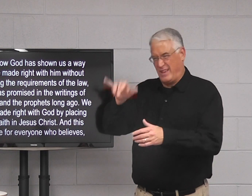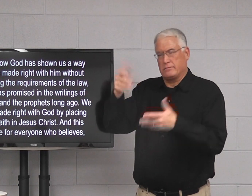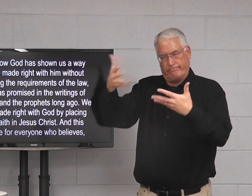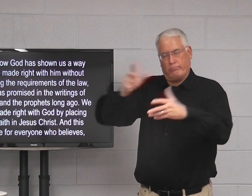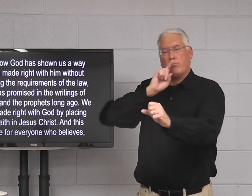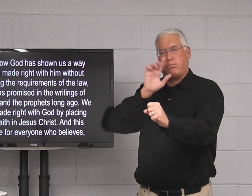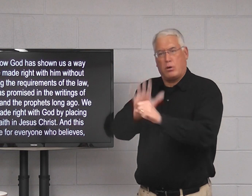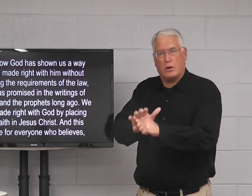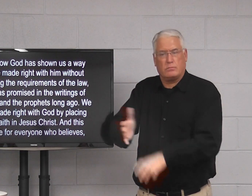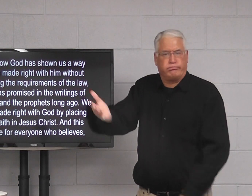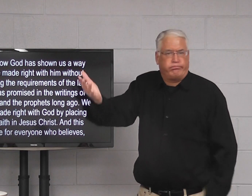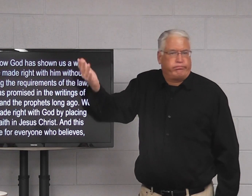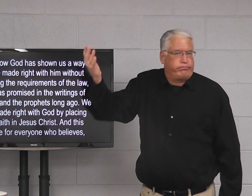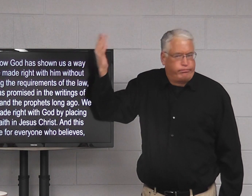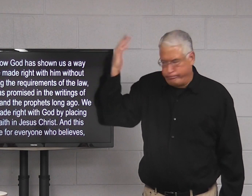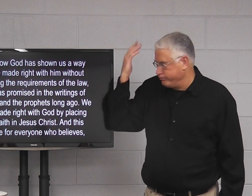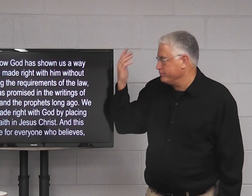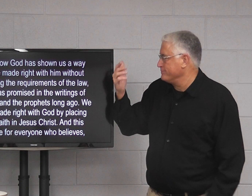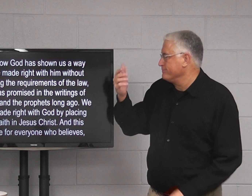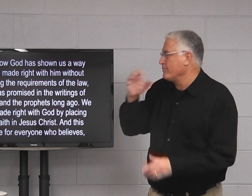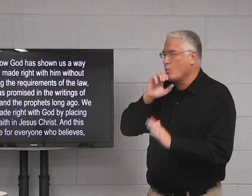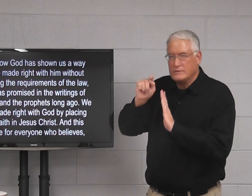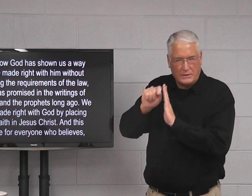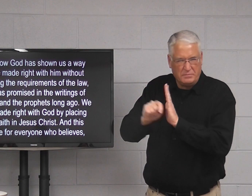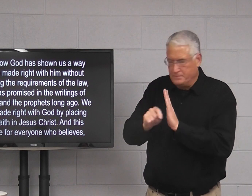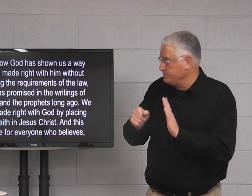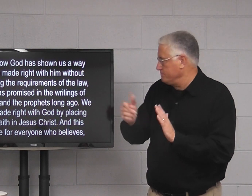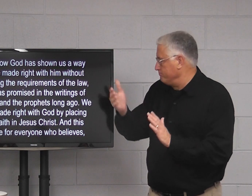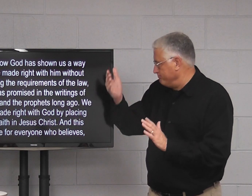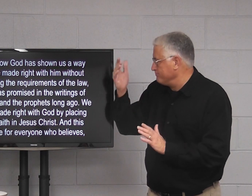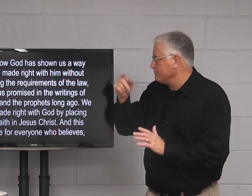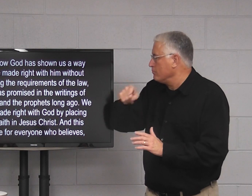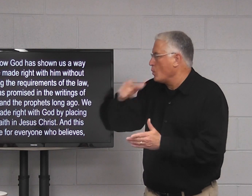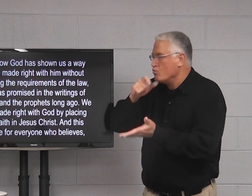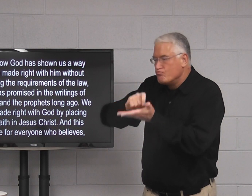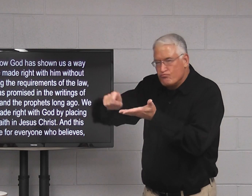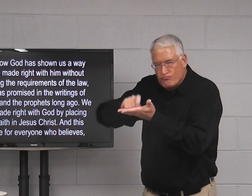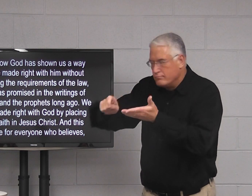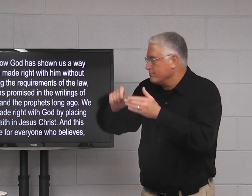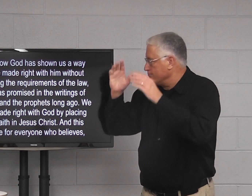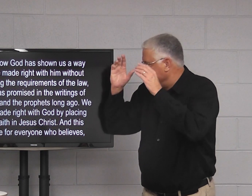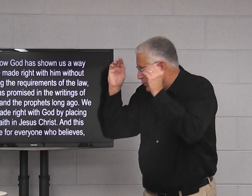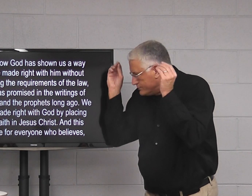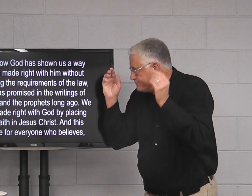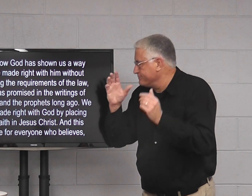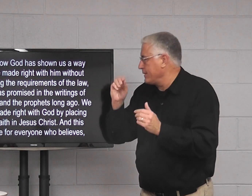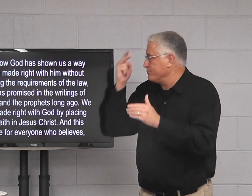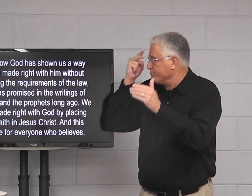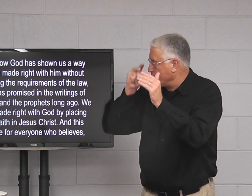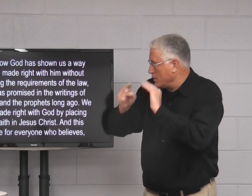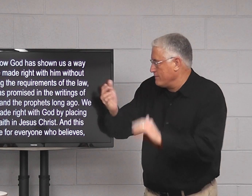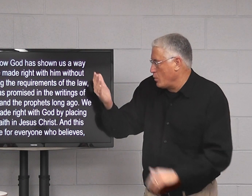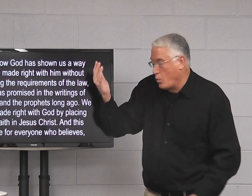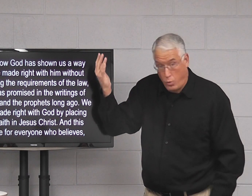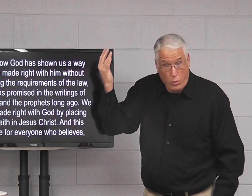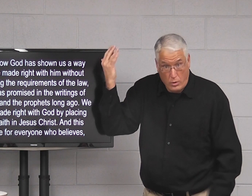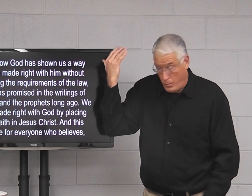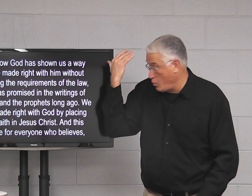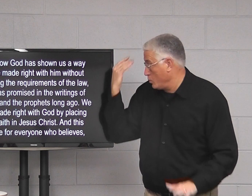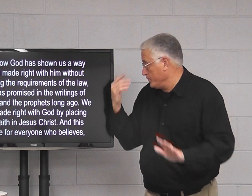it was promised in the writings the old testaments of Moses and the prophets of